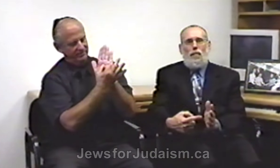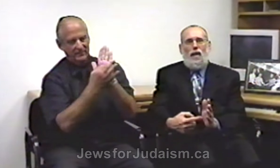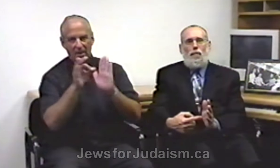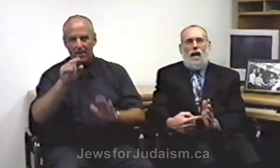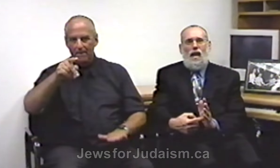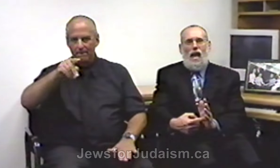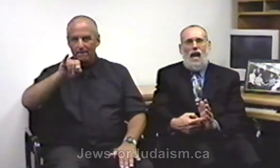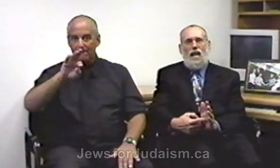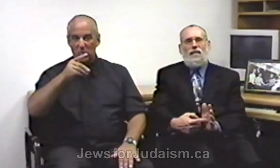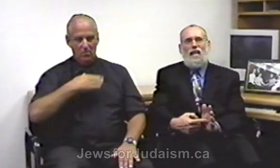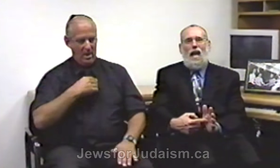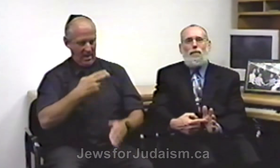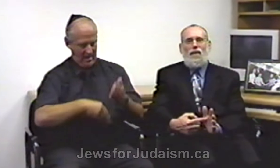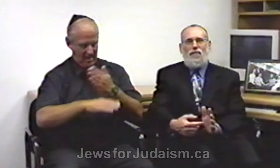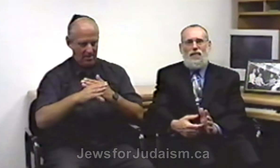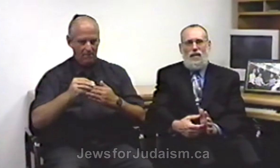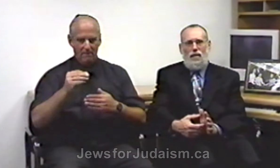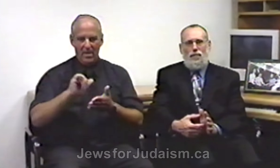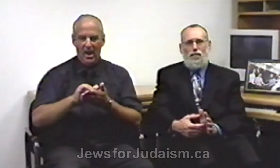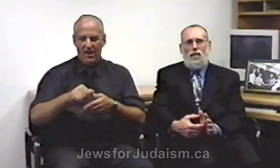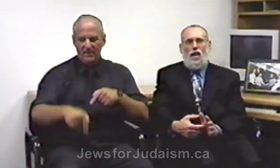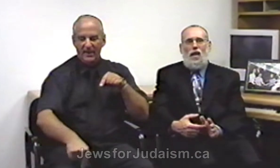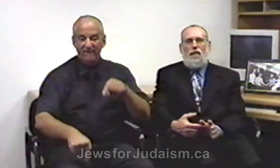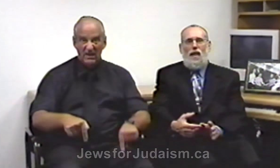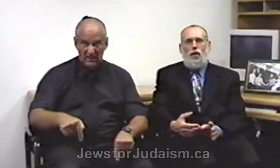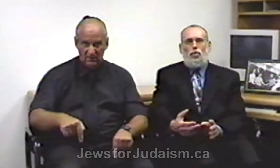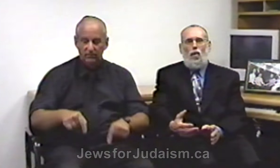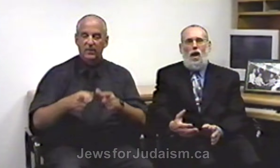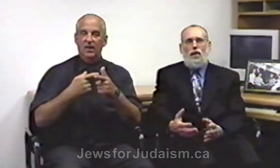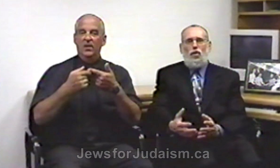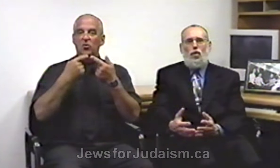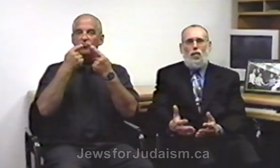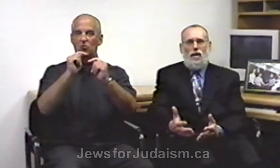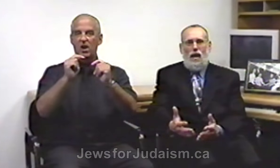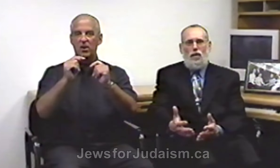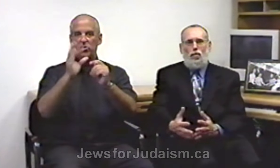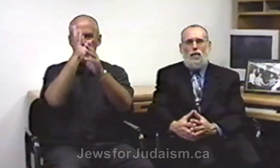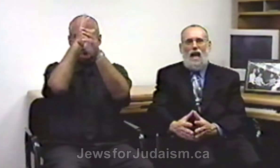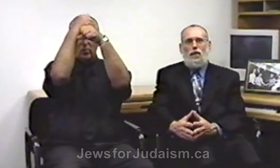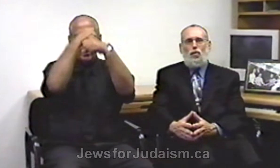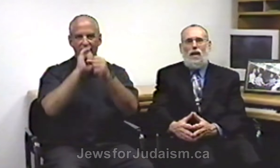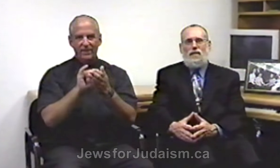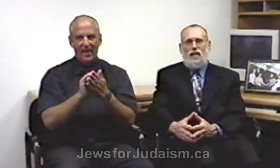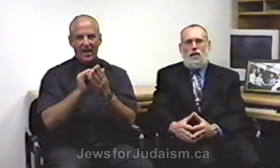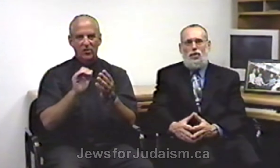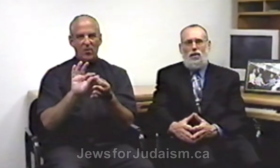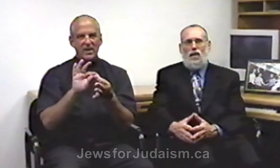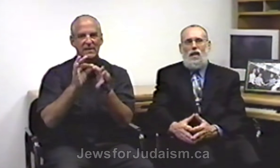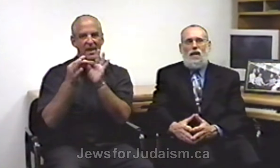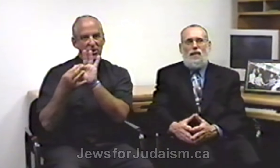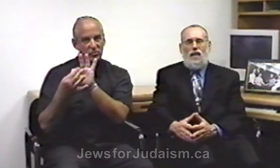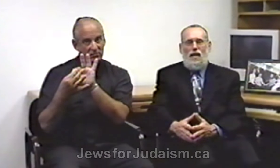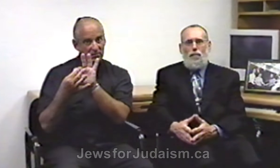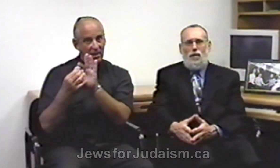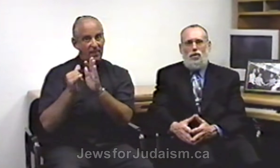my hands and my feet they are trying to create through that translation the image